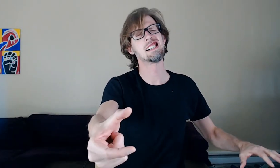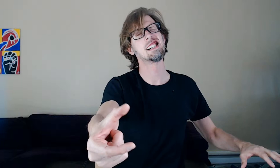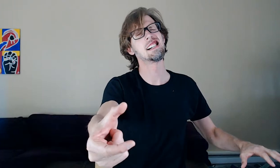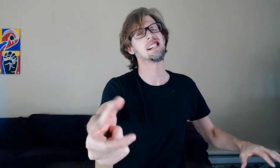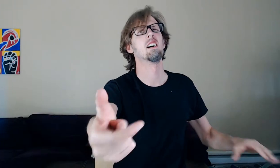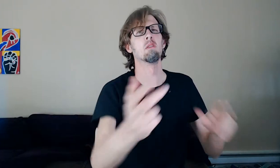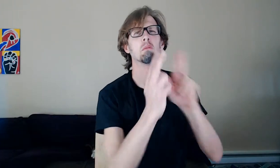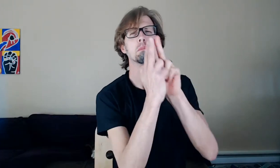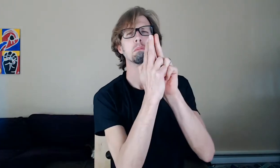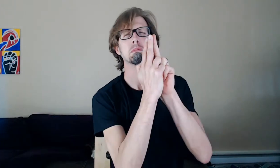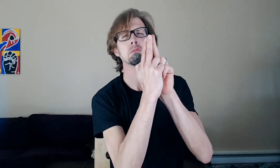cap it right below this line.